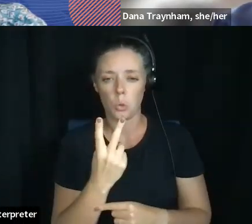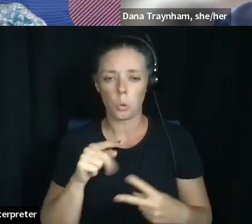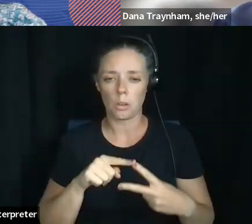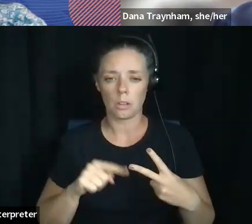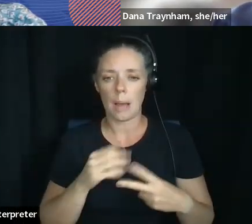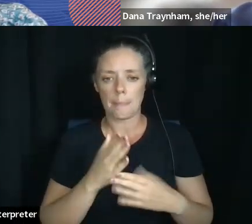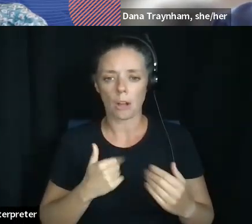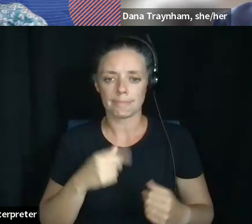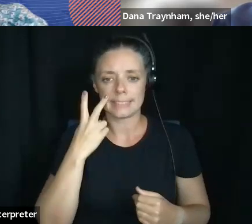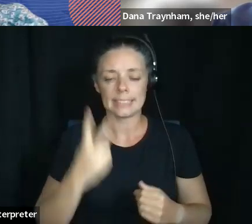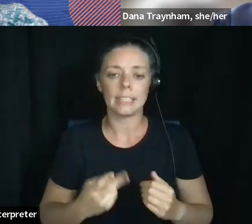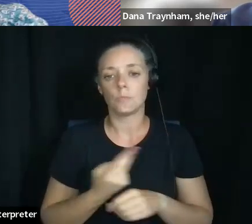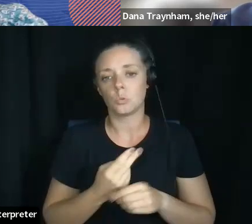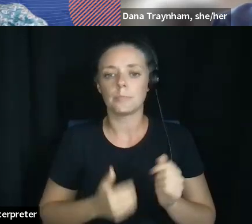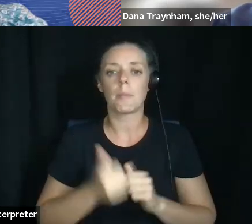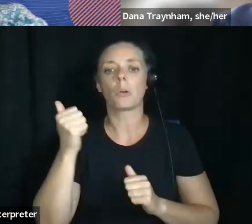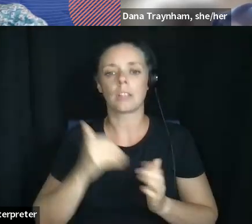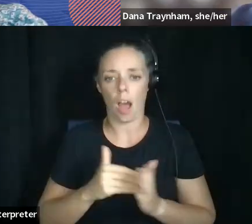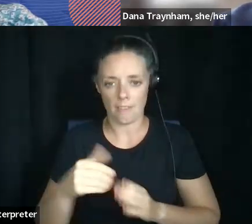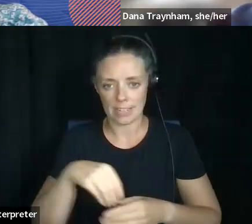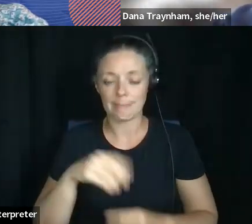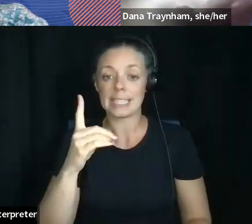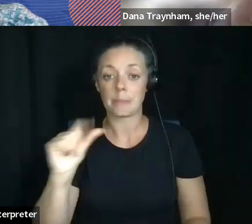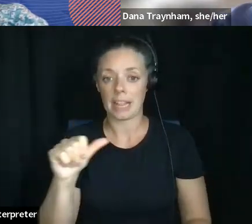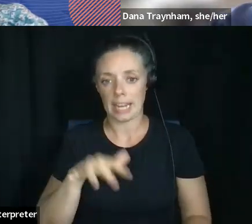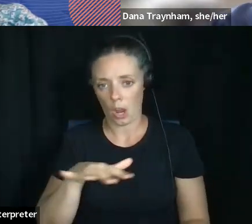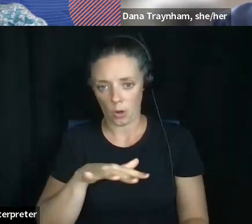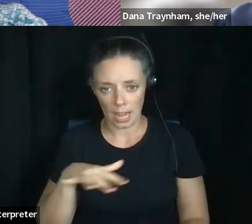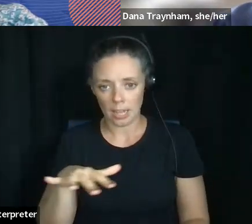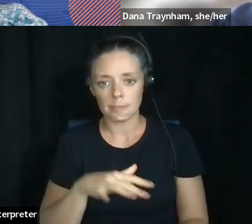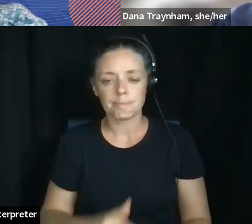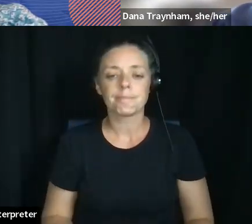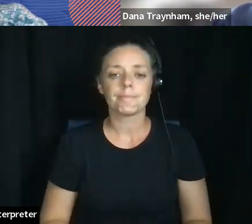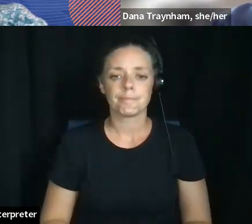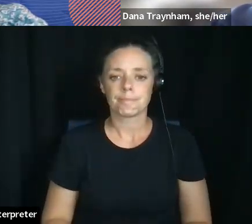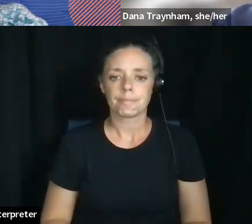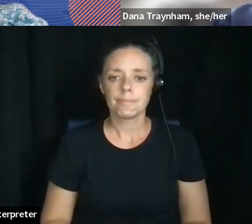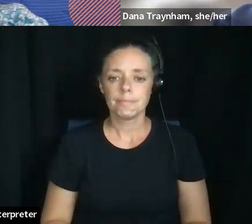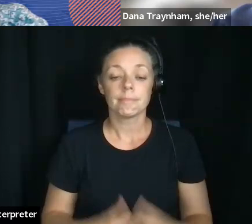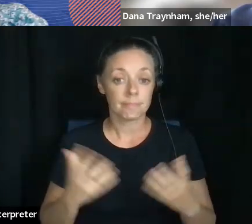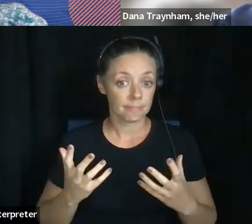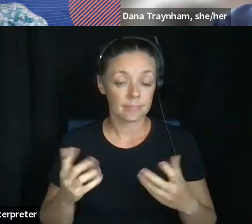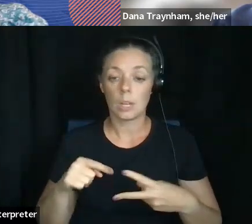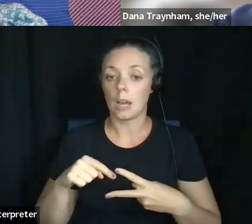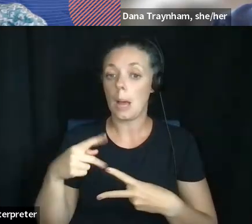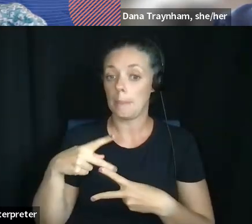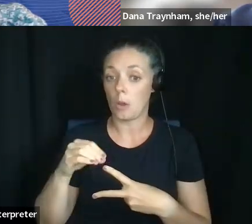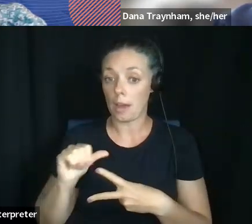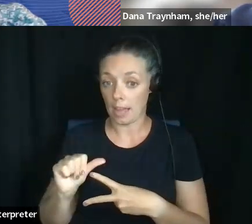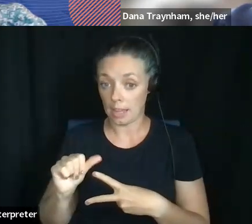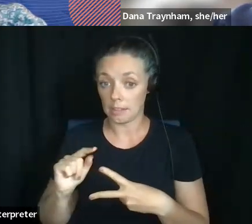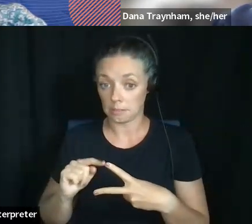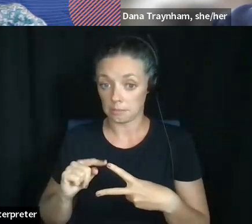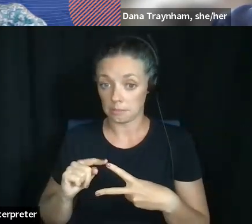most often in the disability area. And that is power of attorney, like we've talked about,